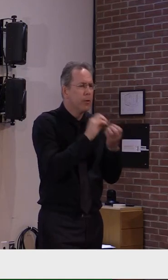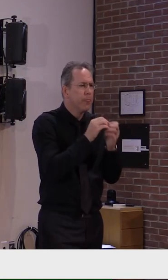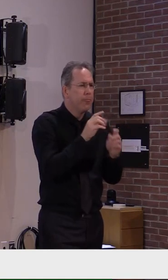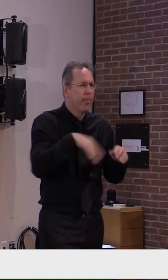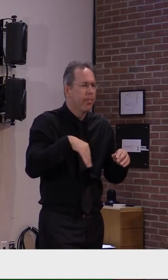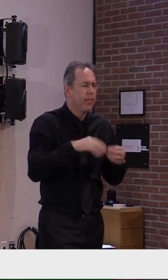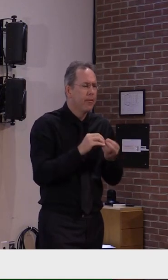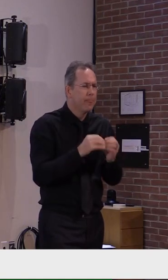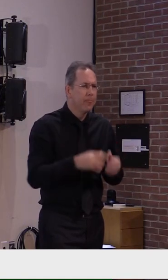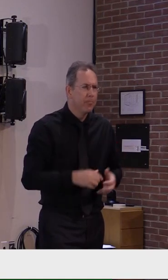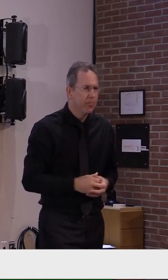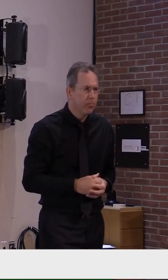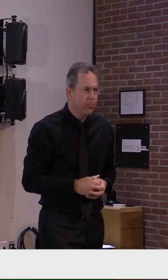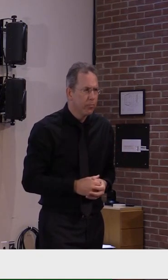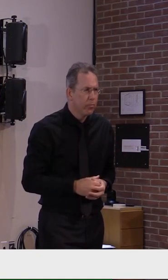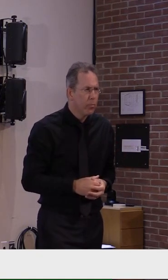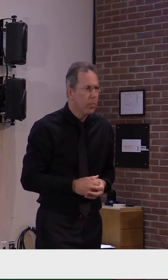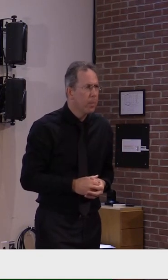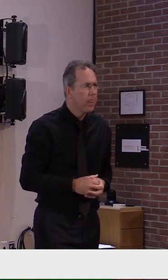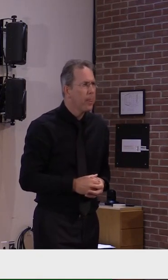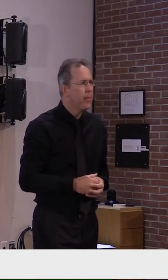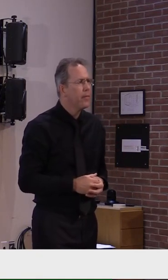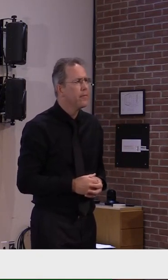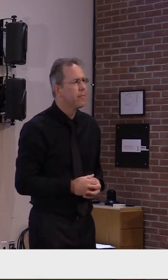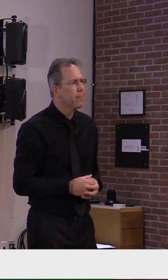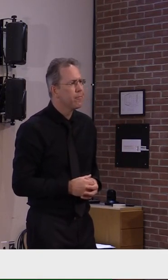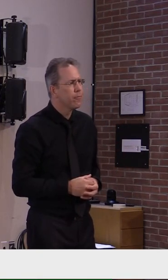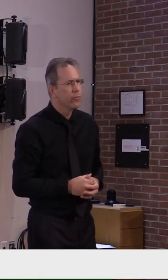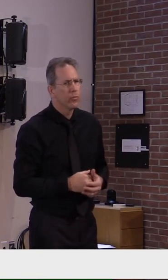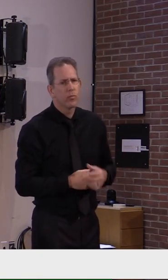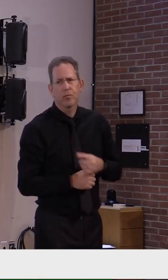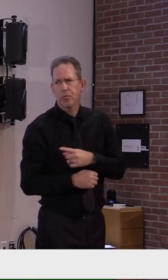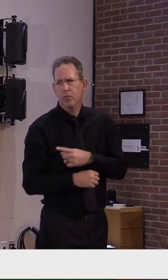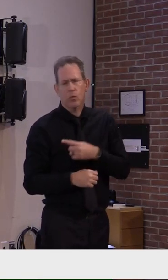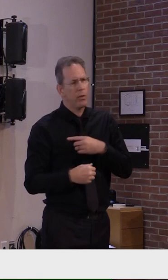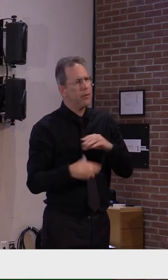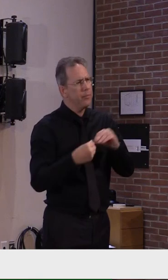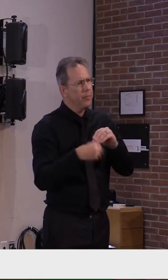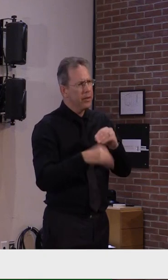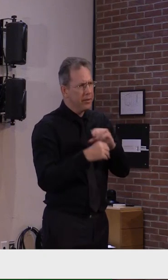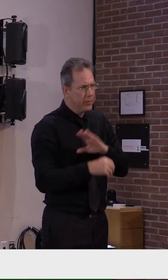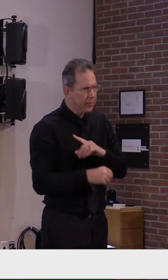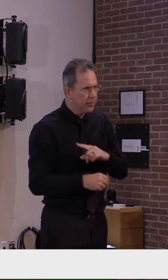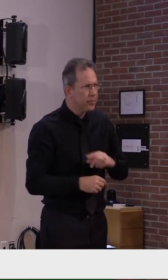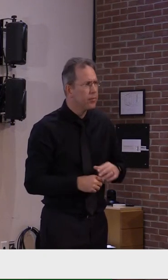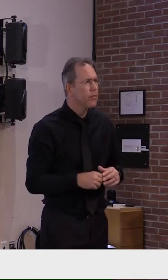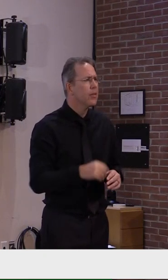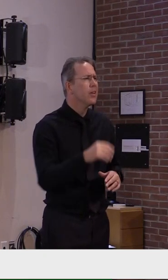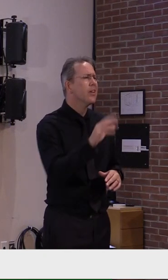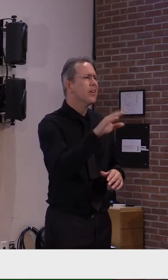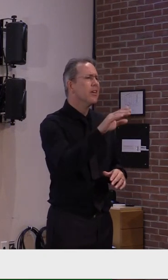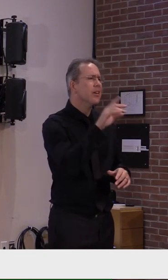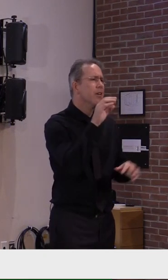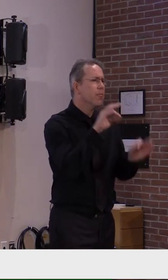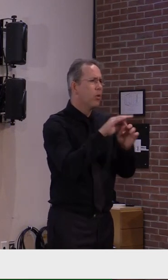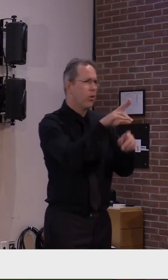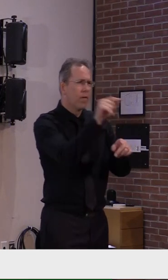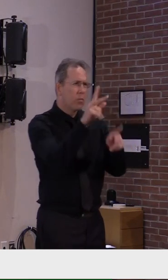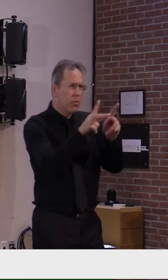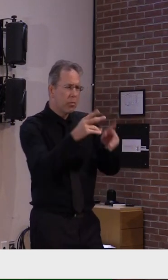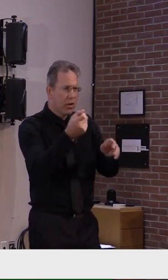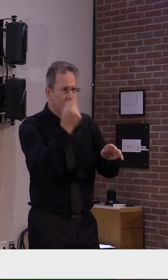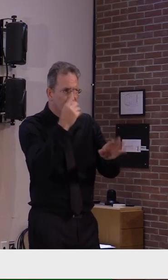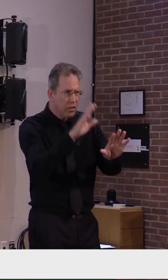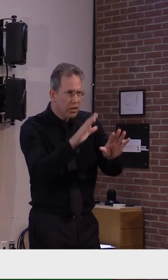I just want to follow up a little bit because Vermonters need to understand this. It depends on where your